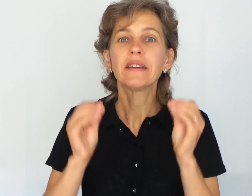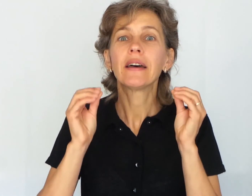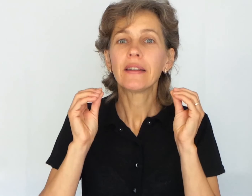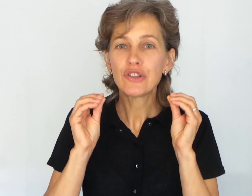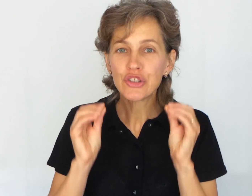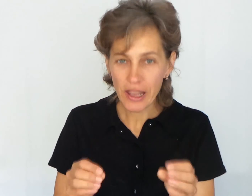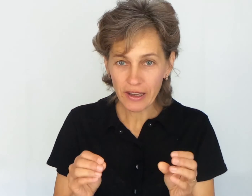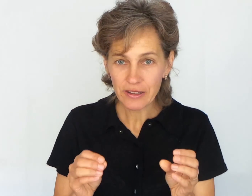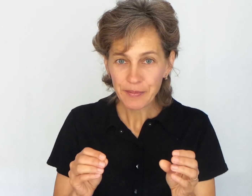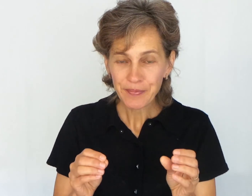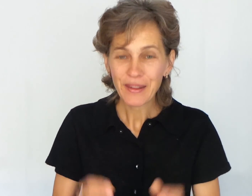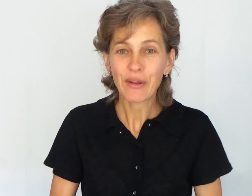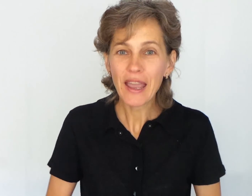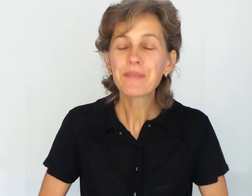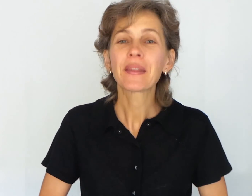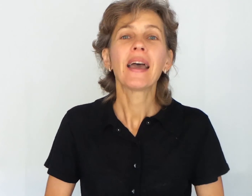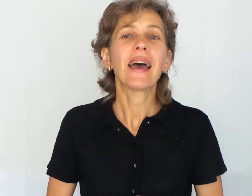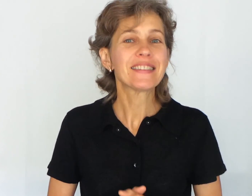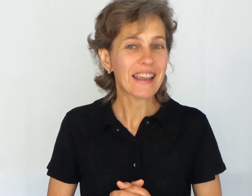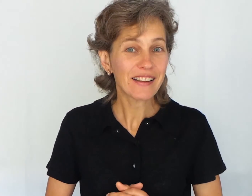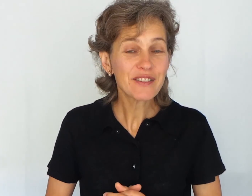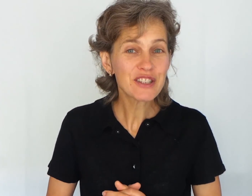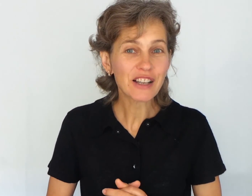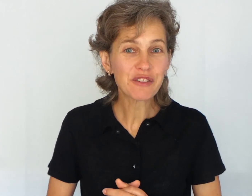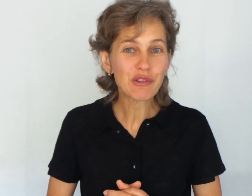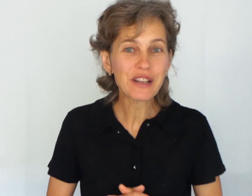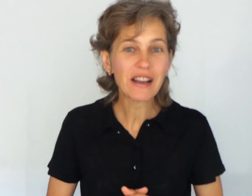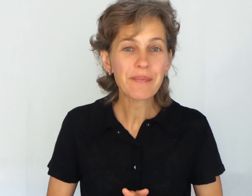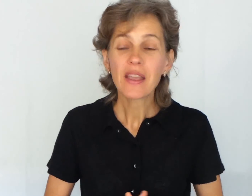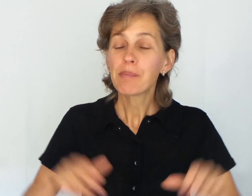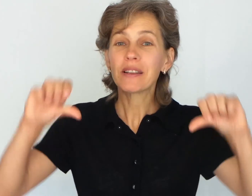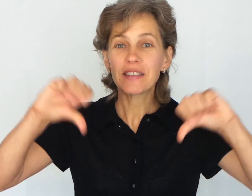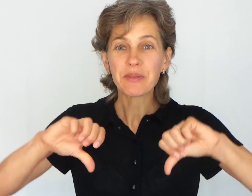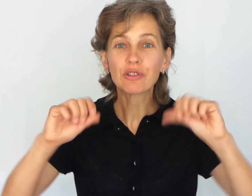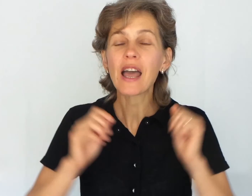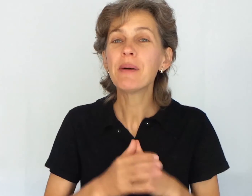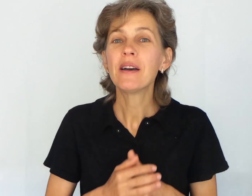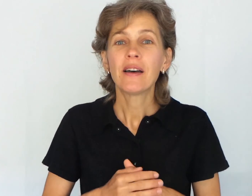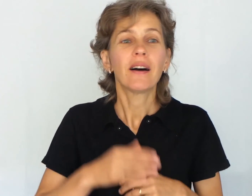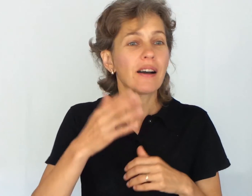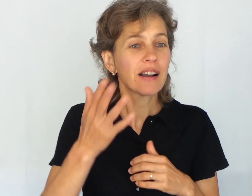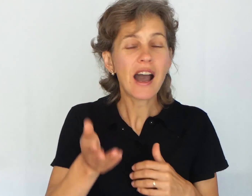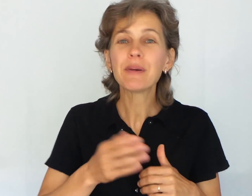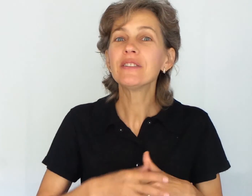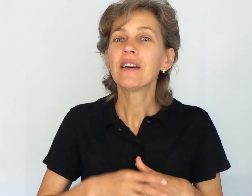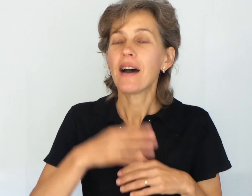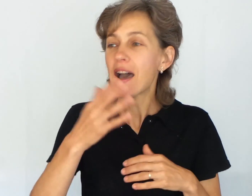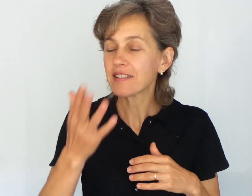take it. Okay? And stay healthy with Dr. Veronica. Please subscribe, comment, ask